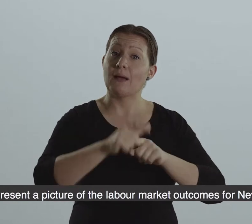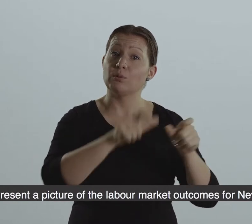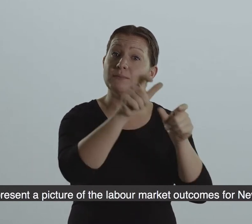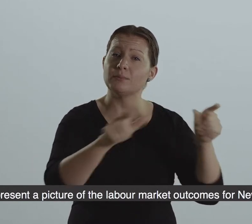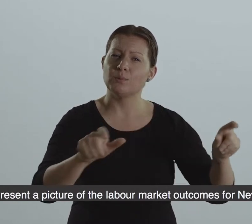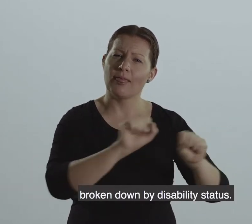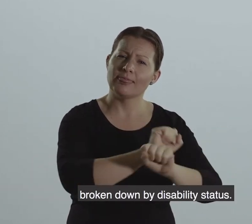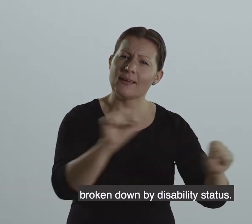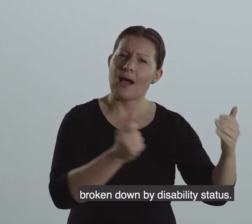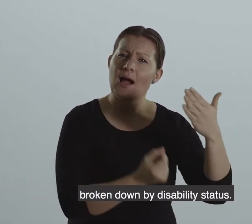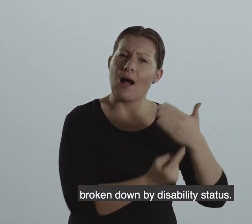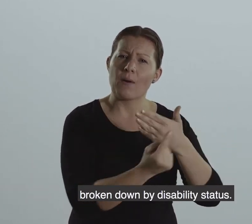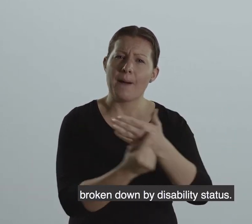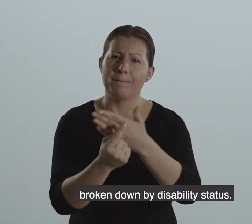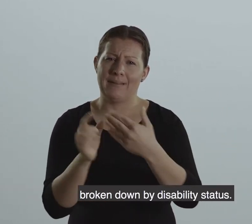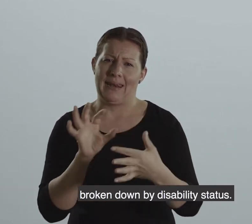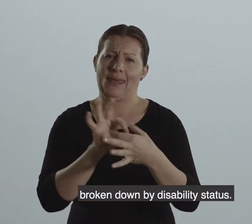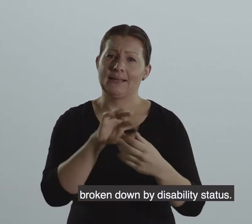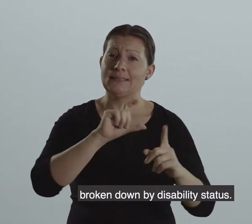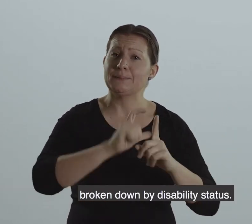Zealanders broken down by disability status.